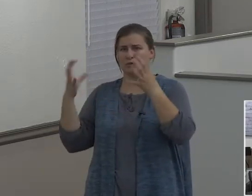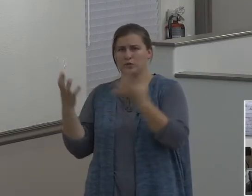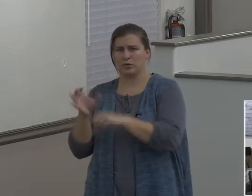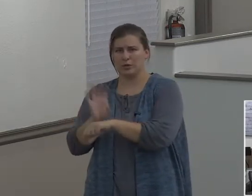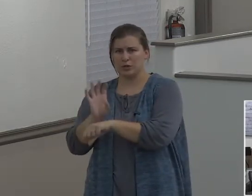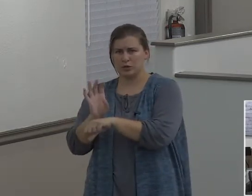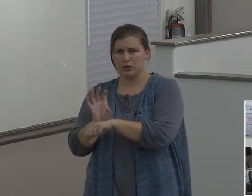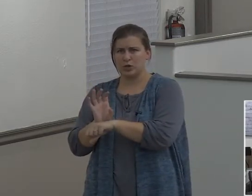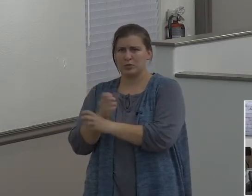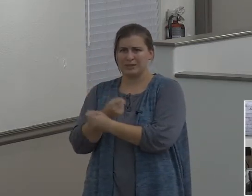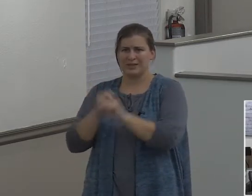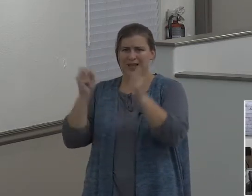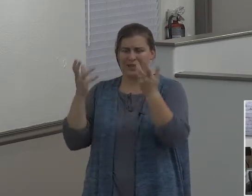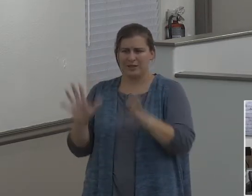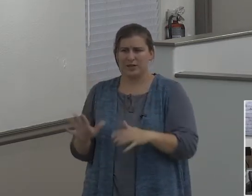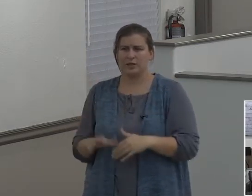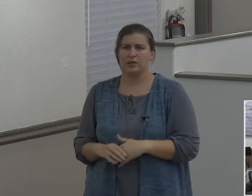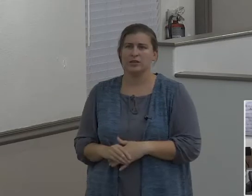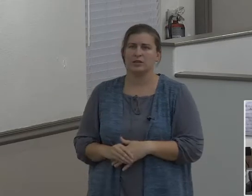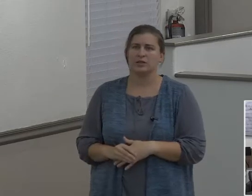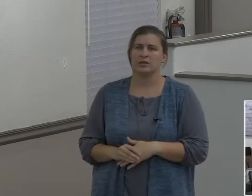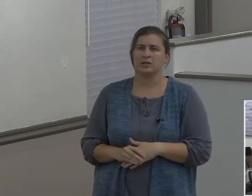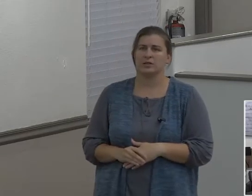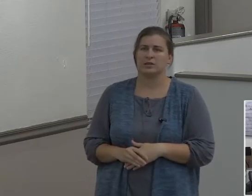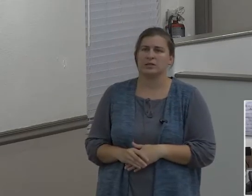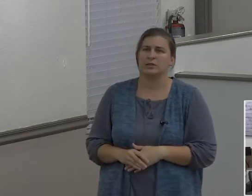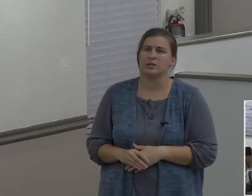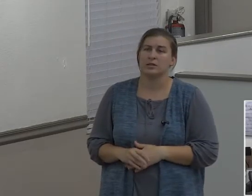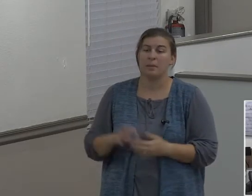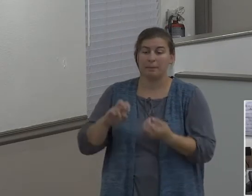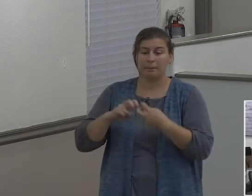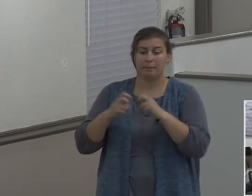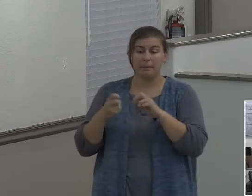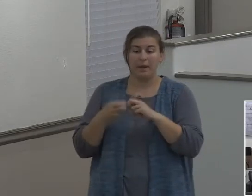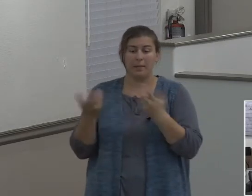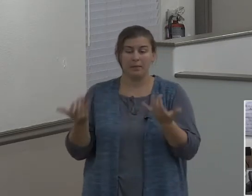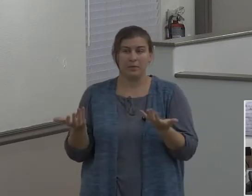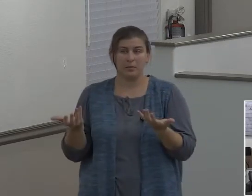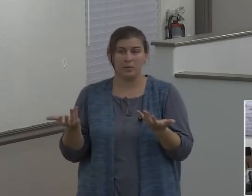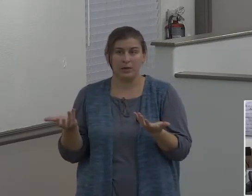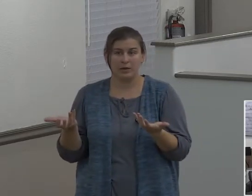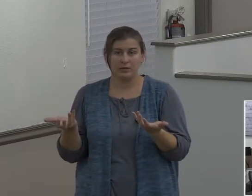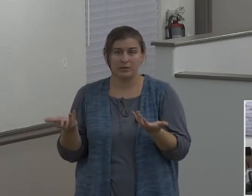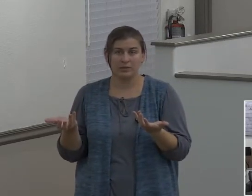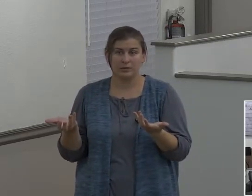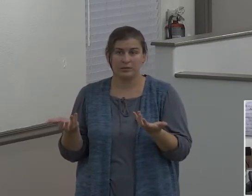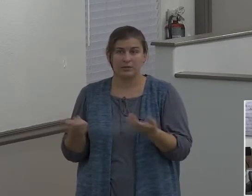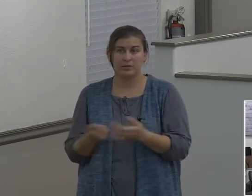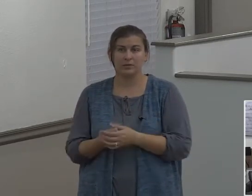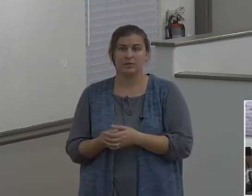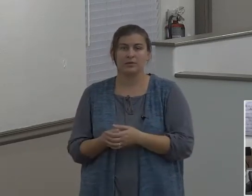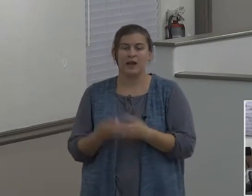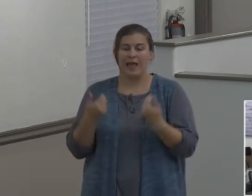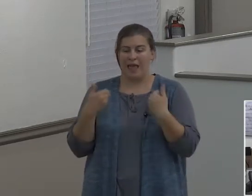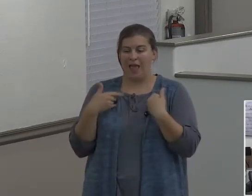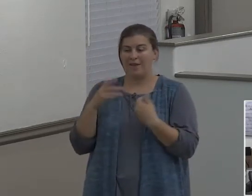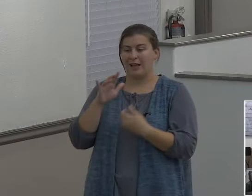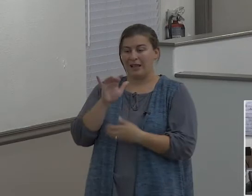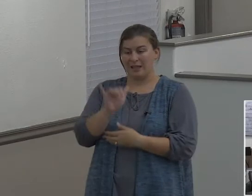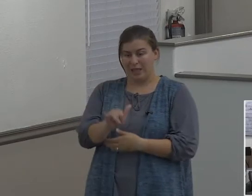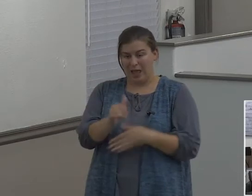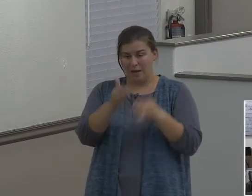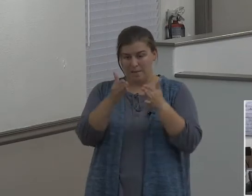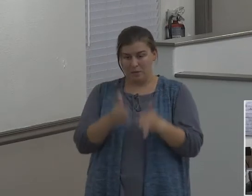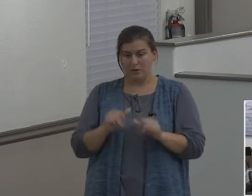know. Well, here's the problem. Now, to have that person continue in that deceitful little